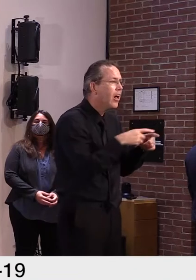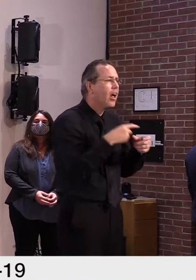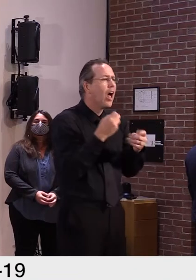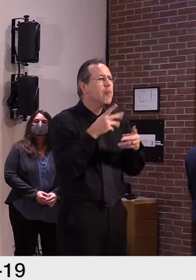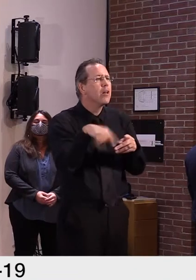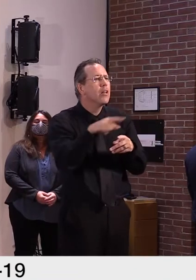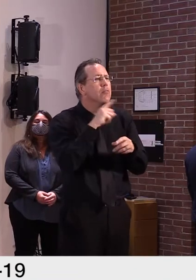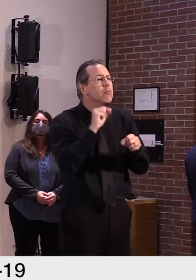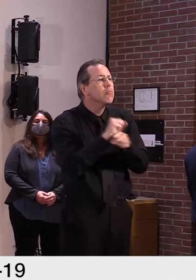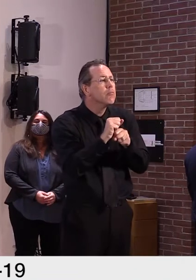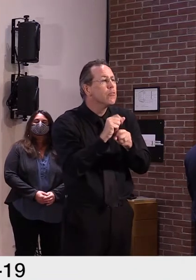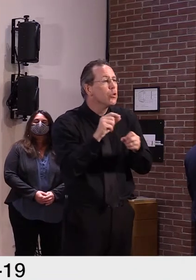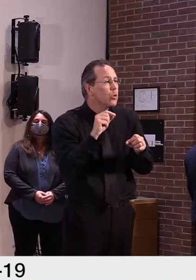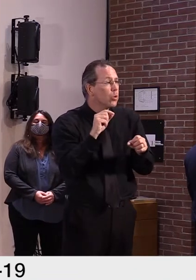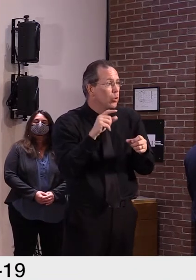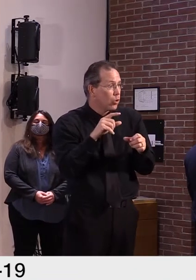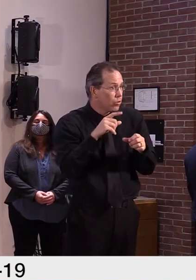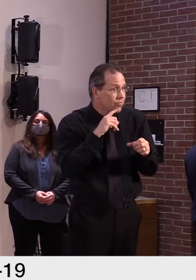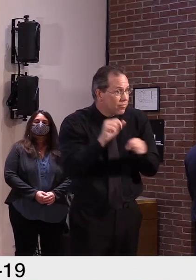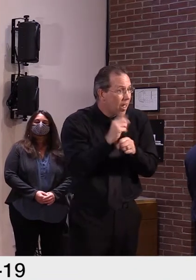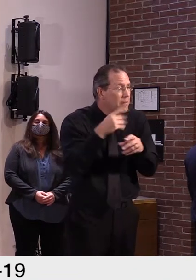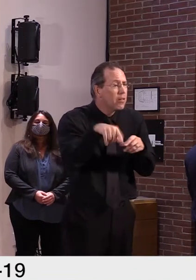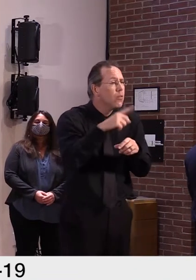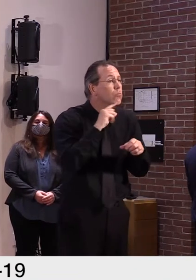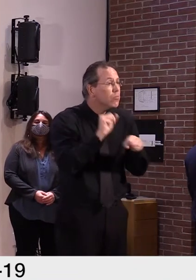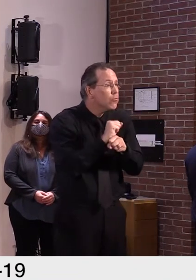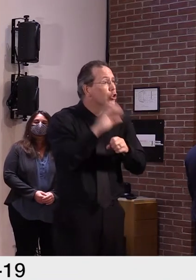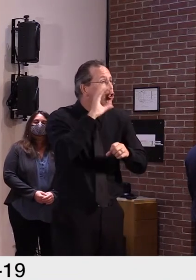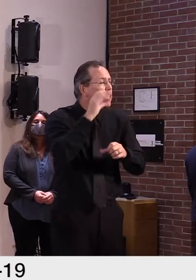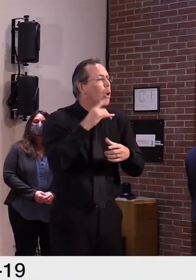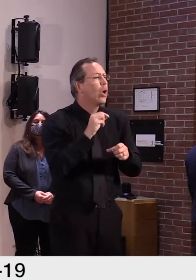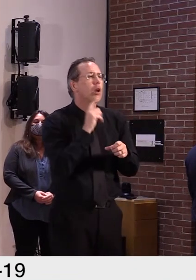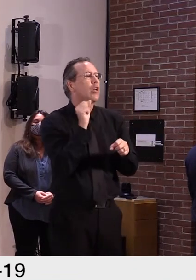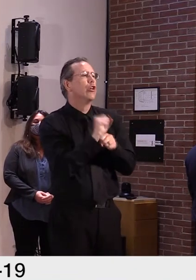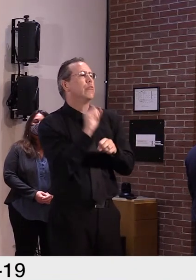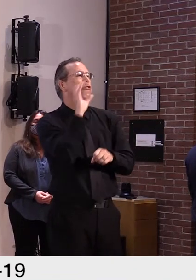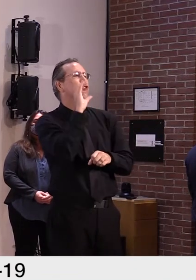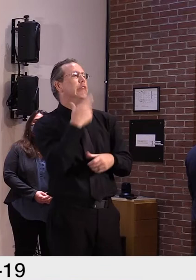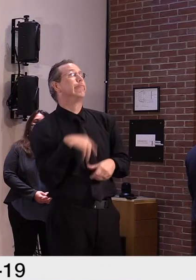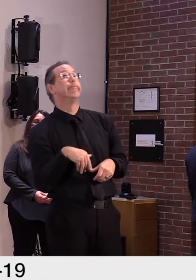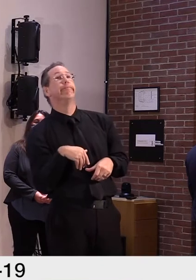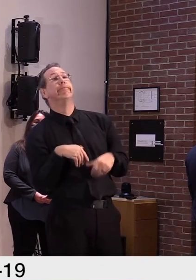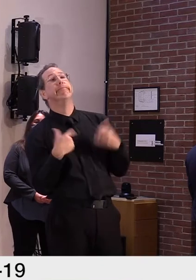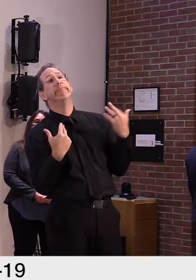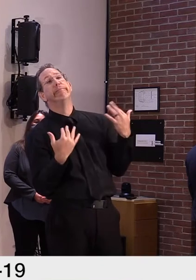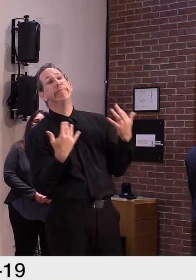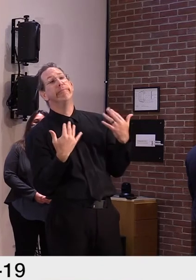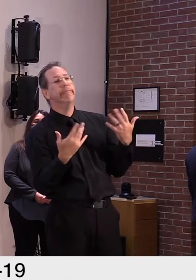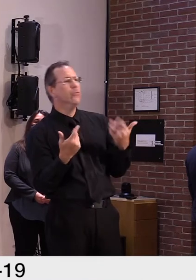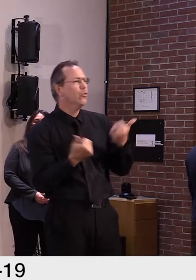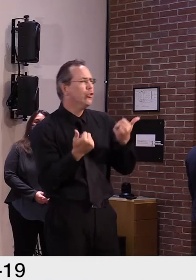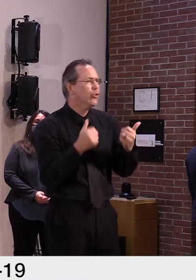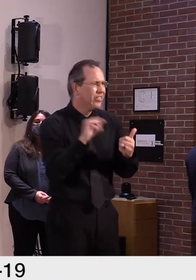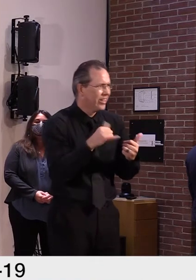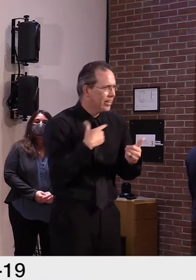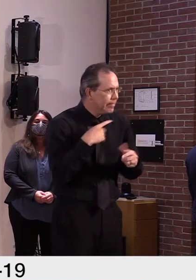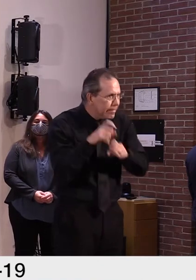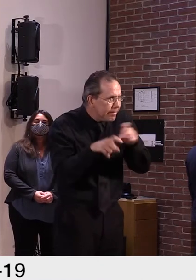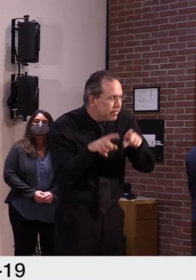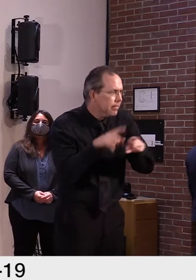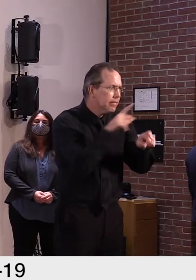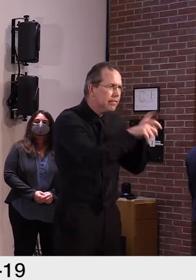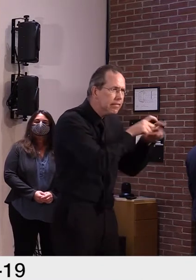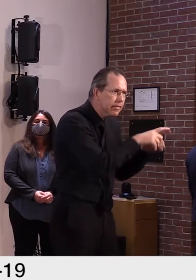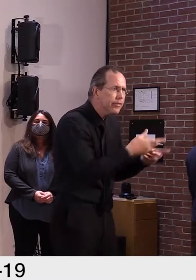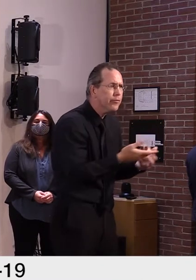weeks? And how many of those people would accept work if offered? And we all know, um, you know,